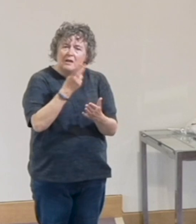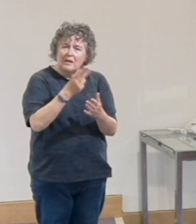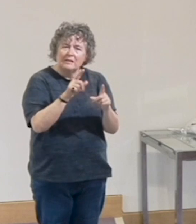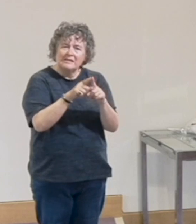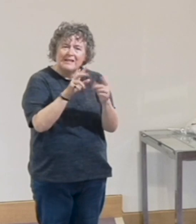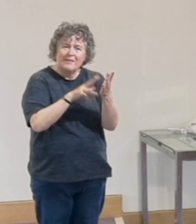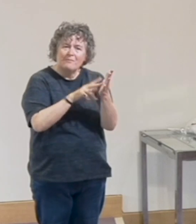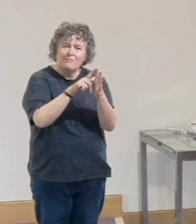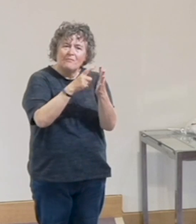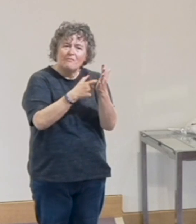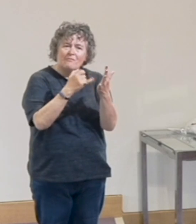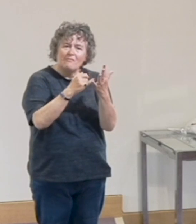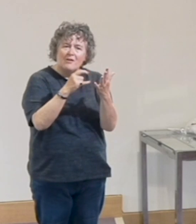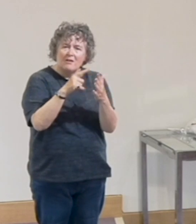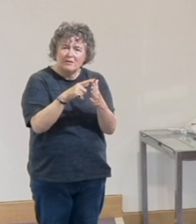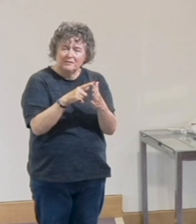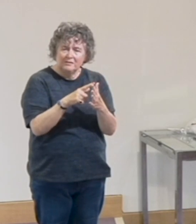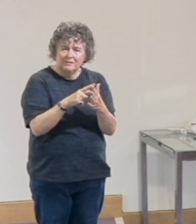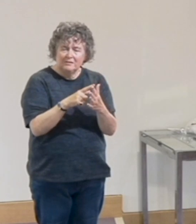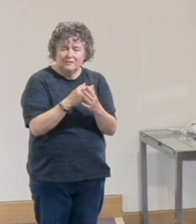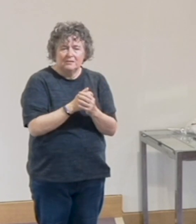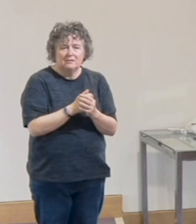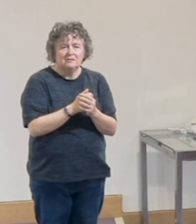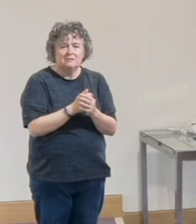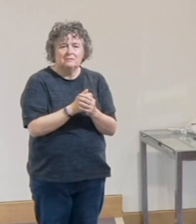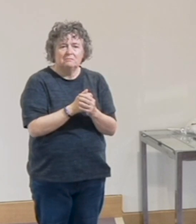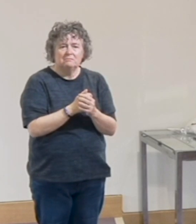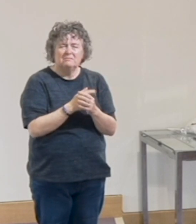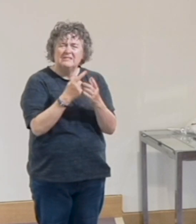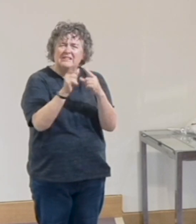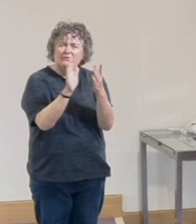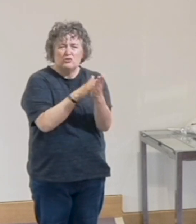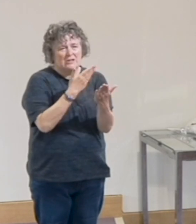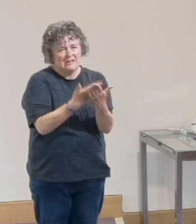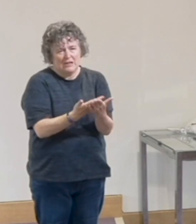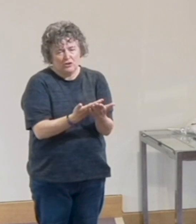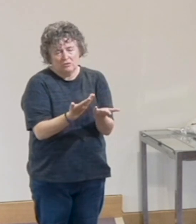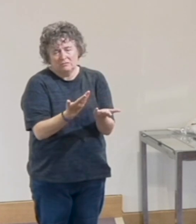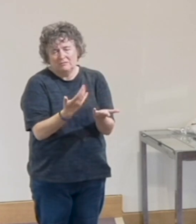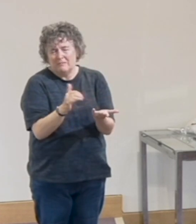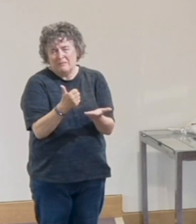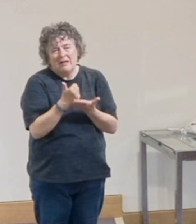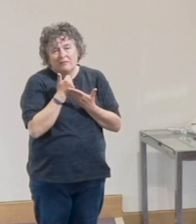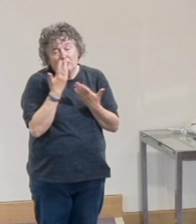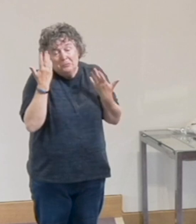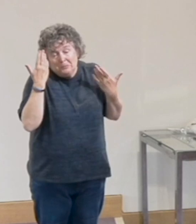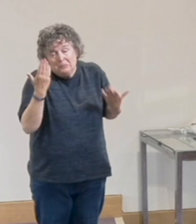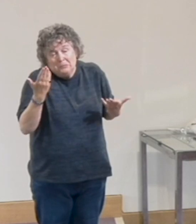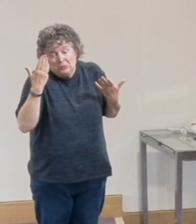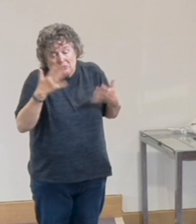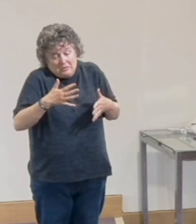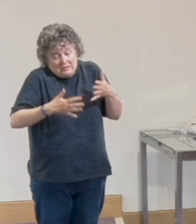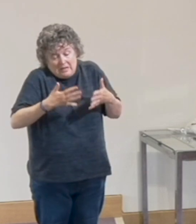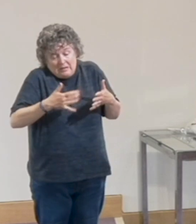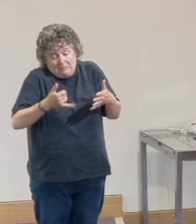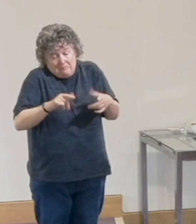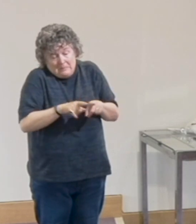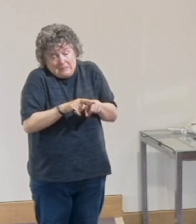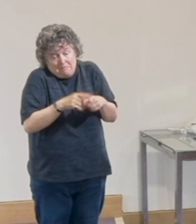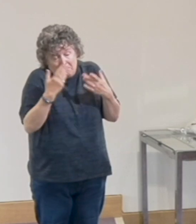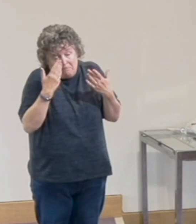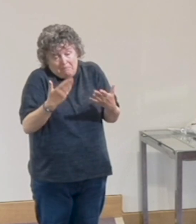But I'm going to read it now from a version of the Bible called The Message. Because I think it just helps to make it slightly